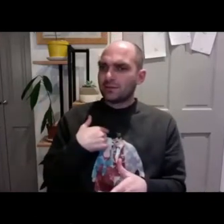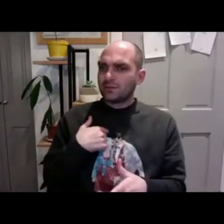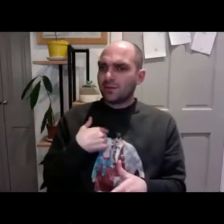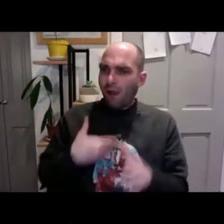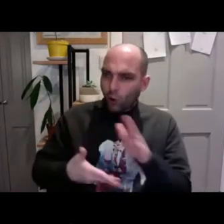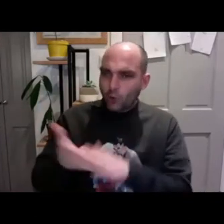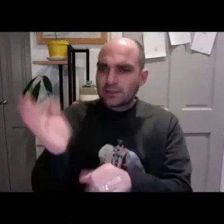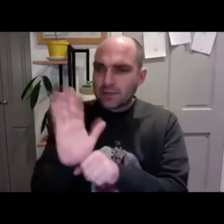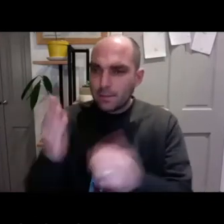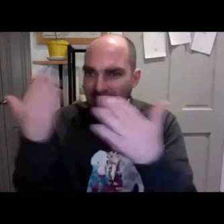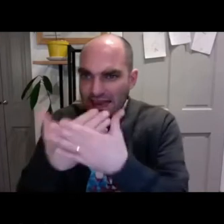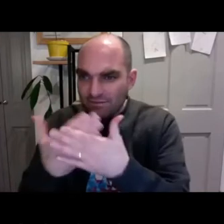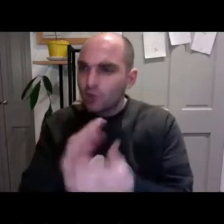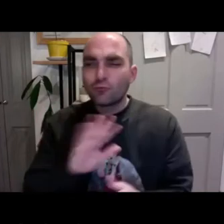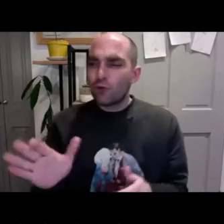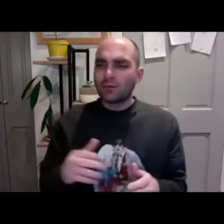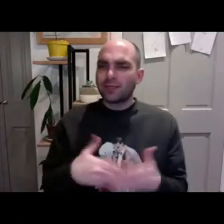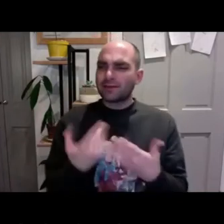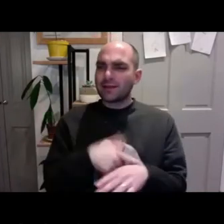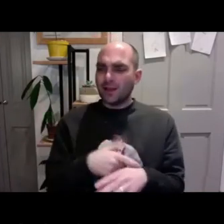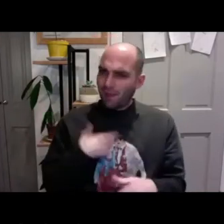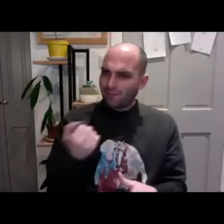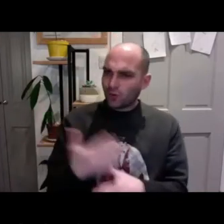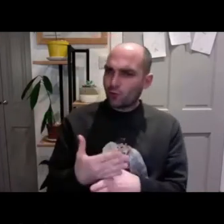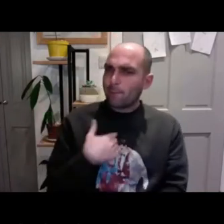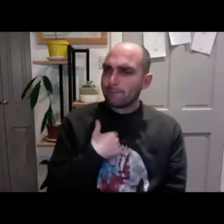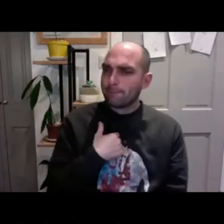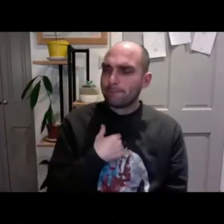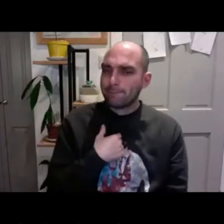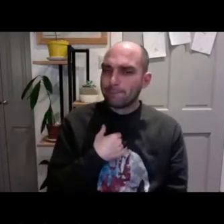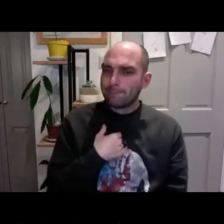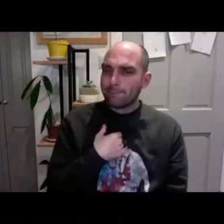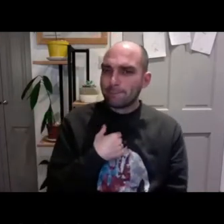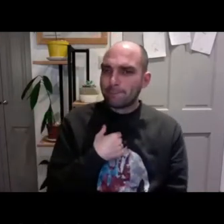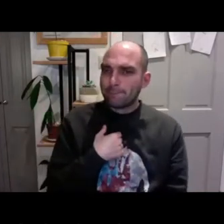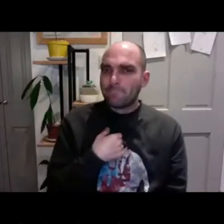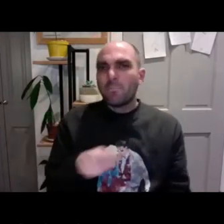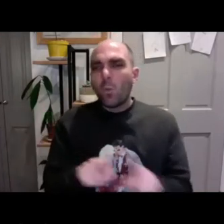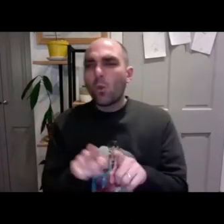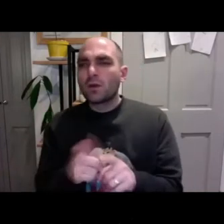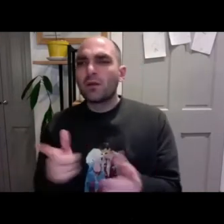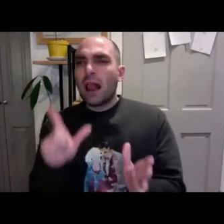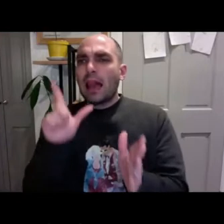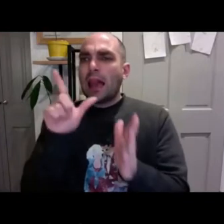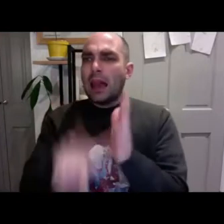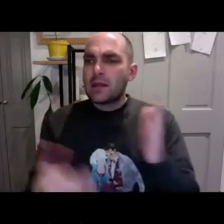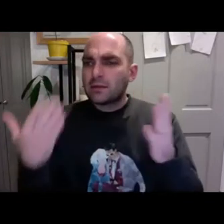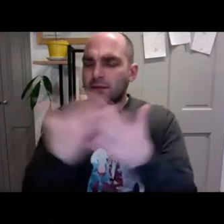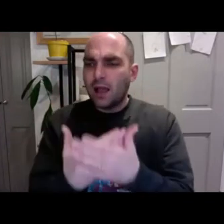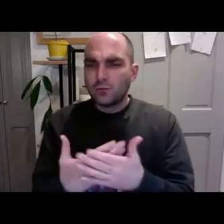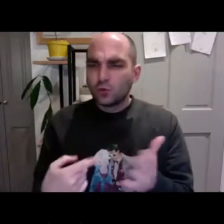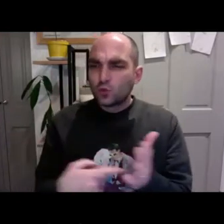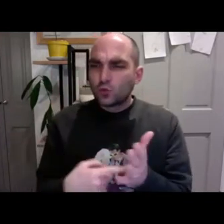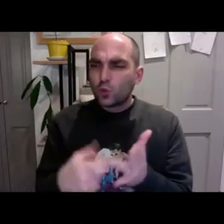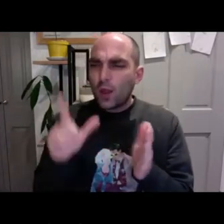I'm also at work. I don't like to go in the day. I tend to go in the evening. I do still have a job. And also,